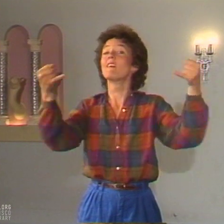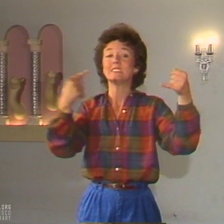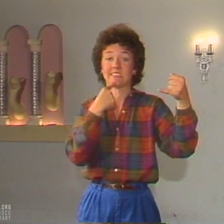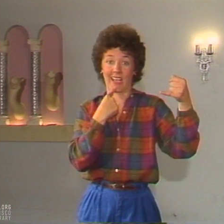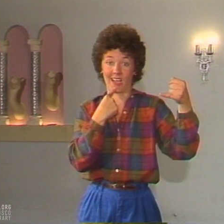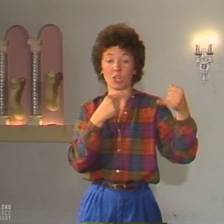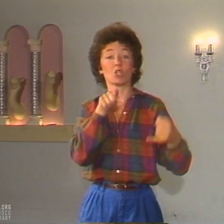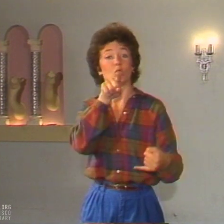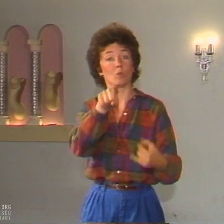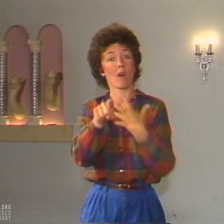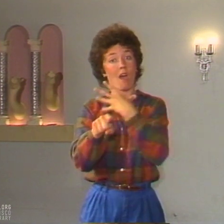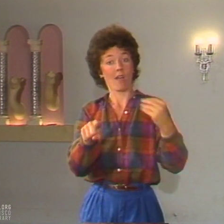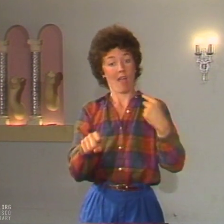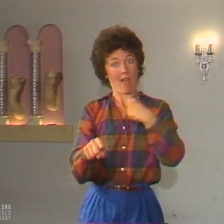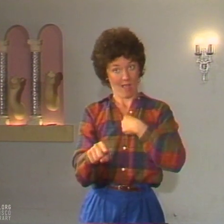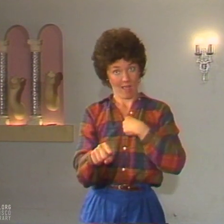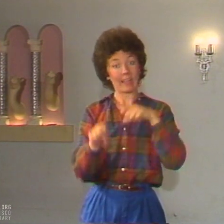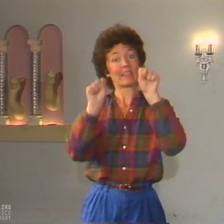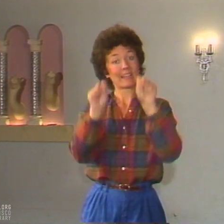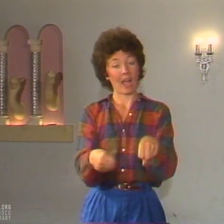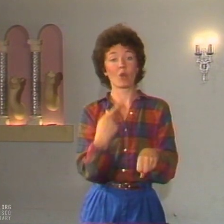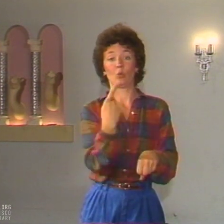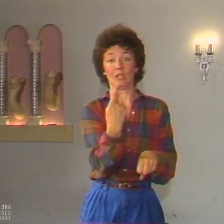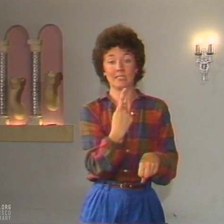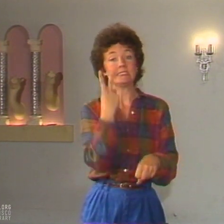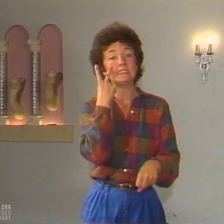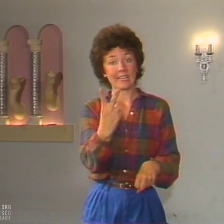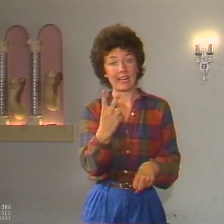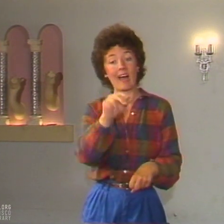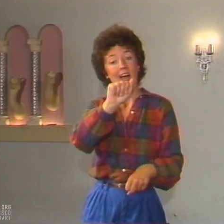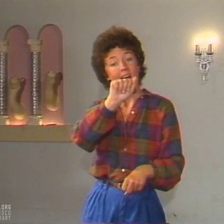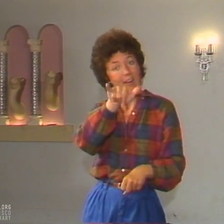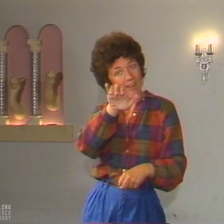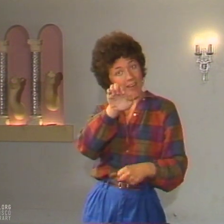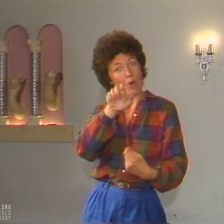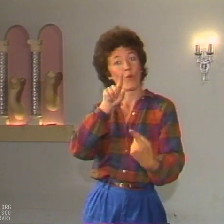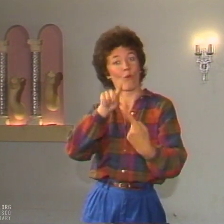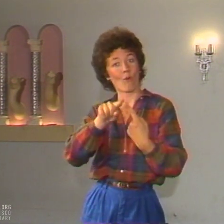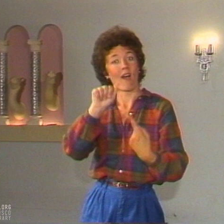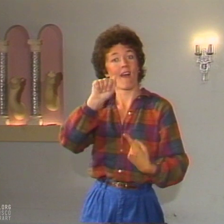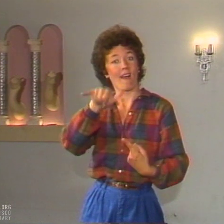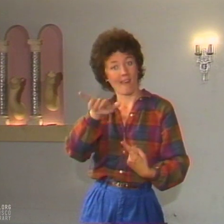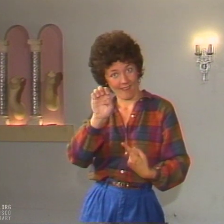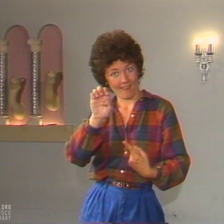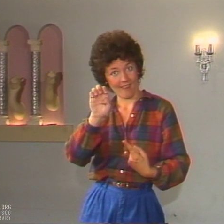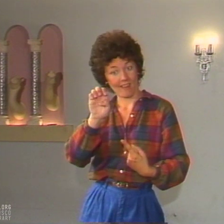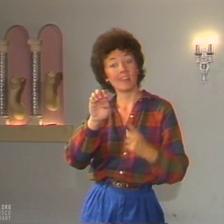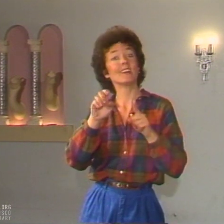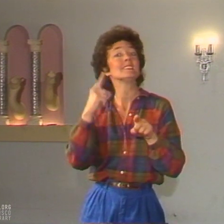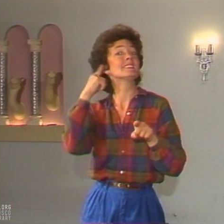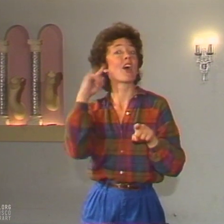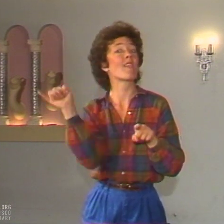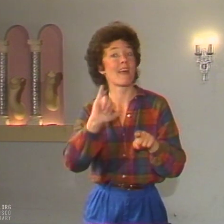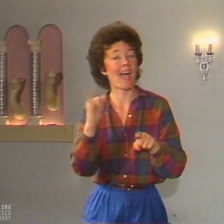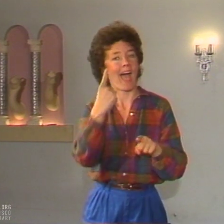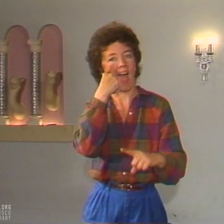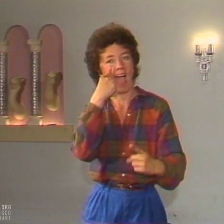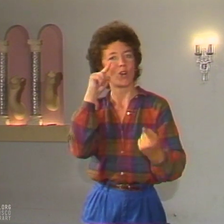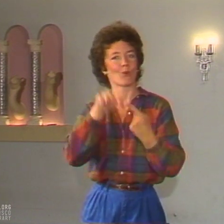line reads, Can you and I see I to I? In her signed version,